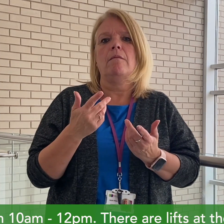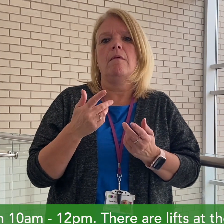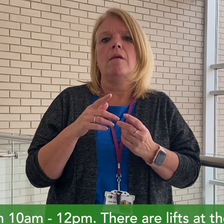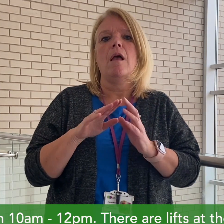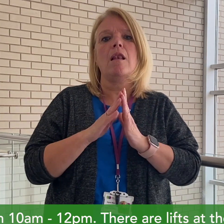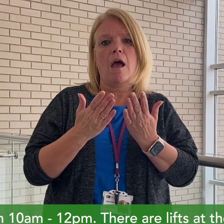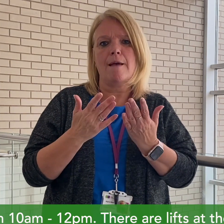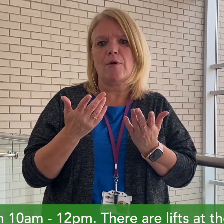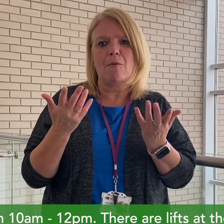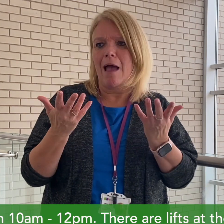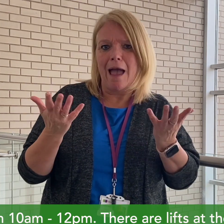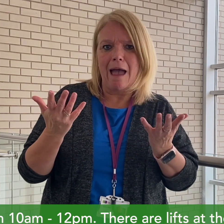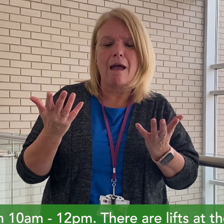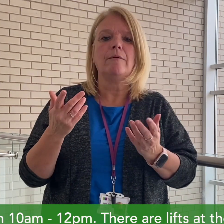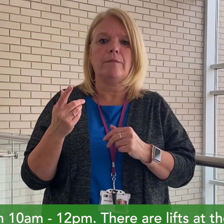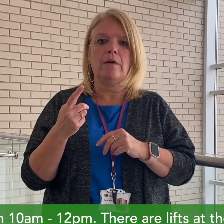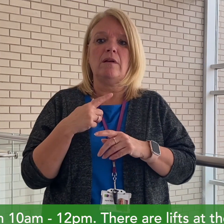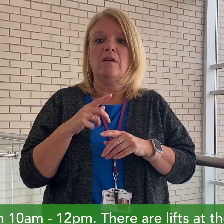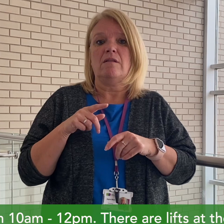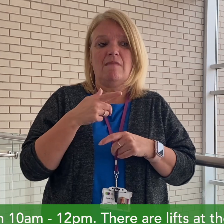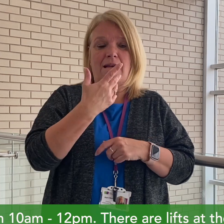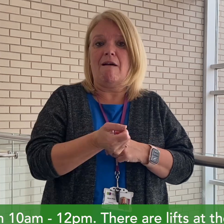There are lifts at the library as well as stairs.